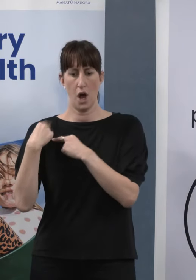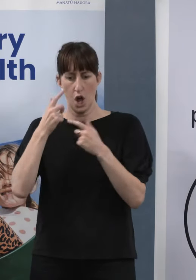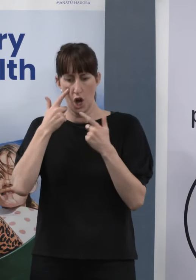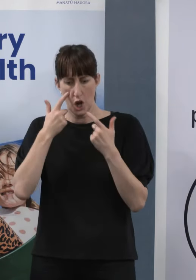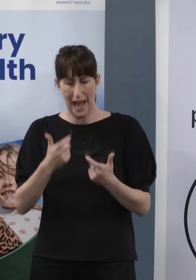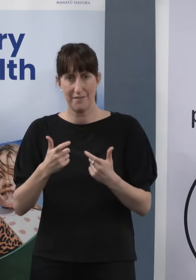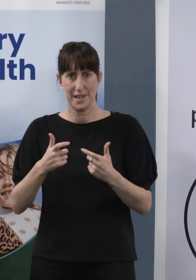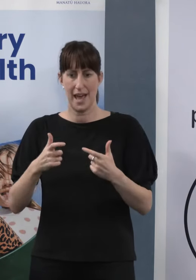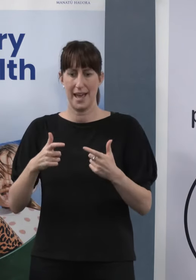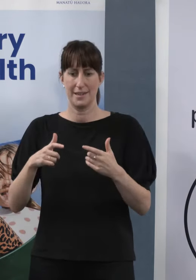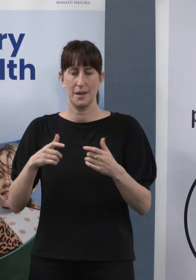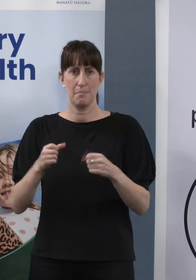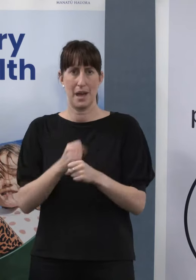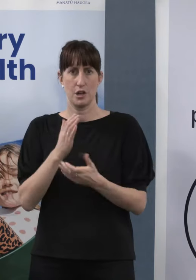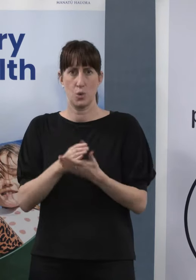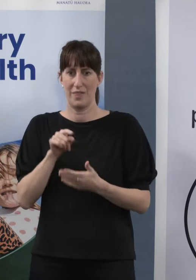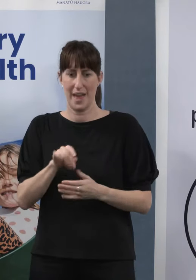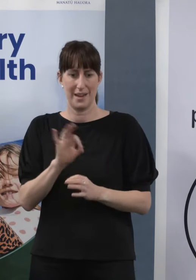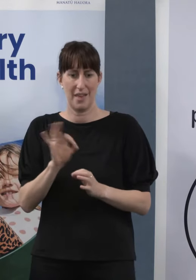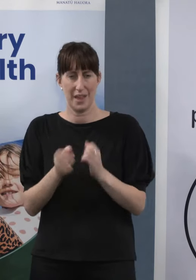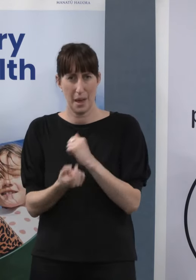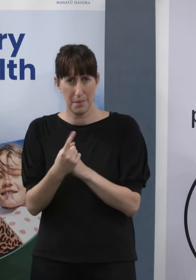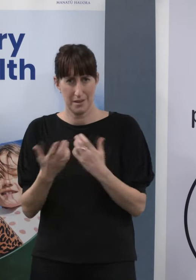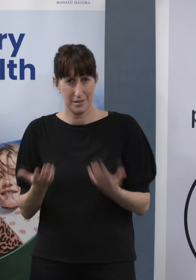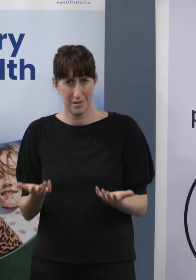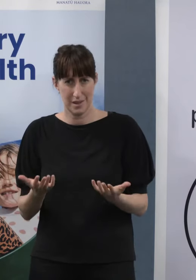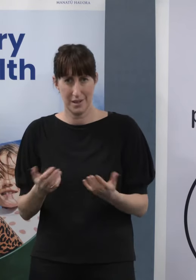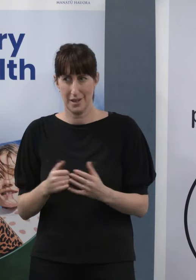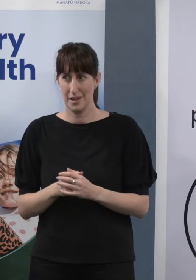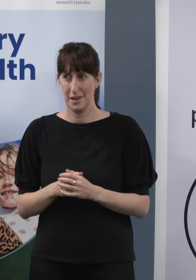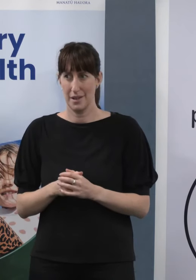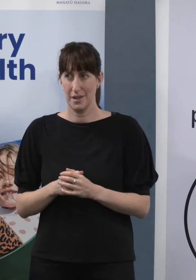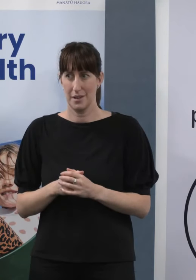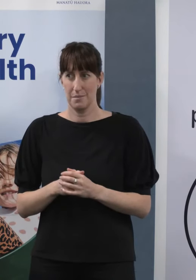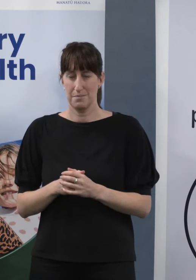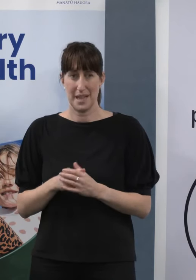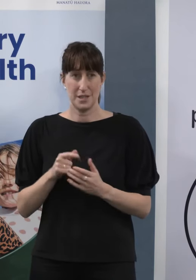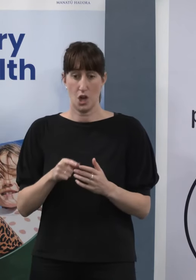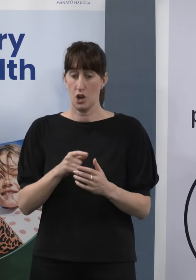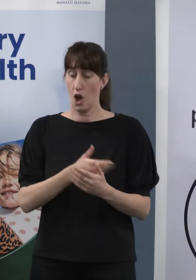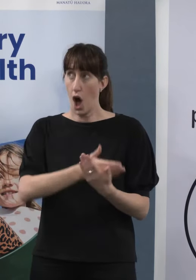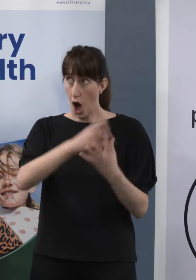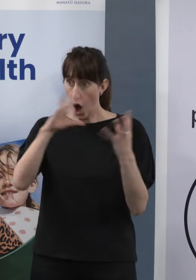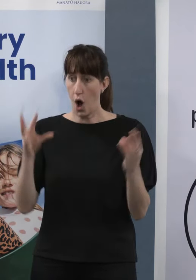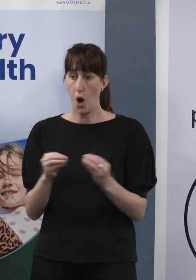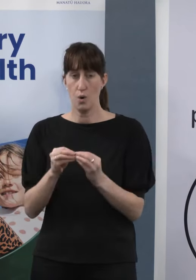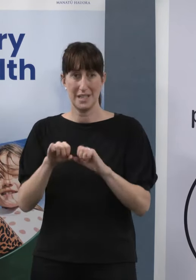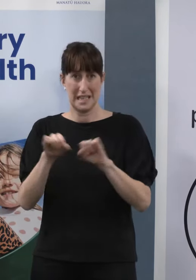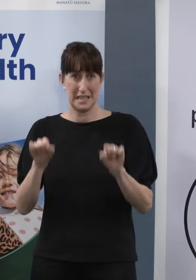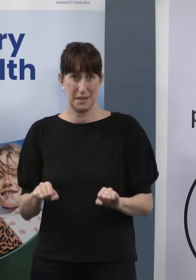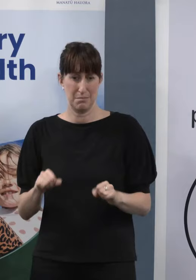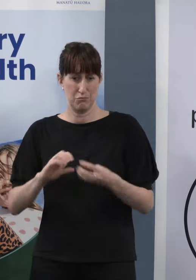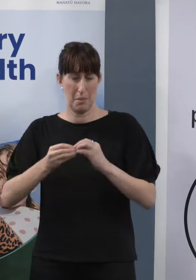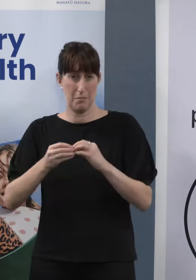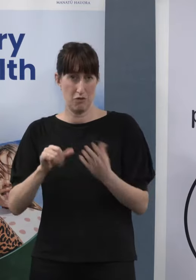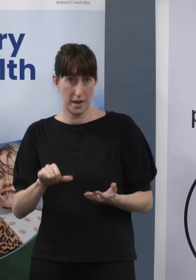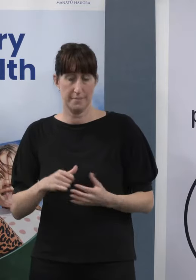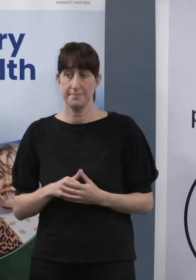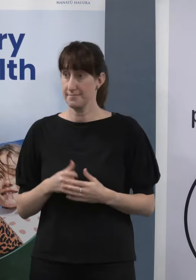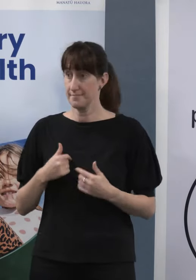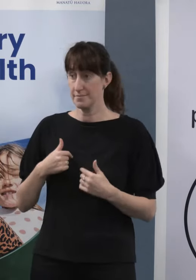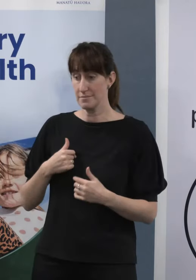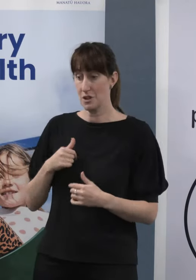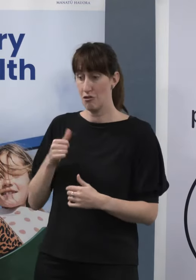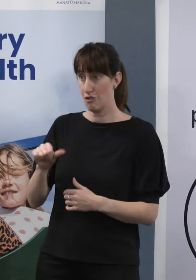should have, and why didn't that happen? Because it's across the board. It's not in any one part of the system. Well, that's right, and so for my part,